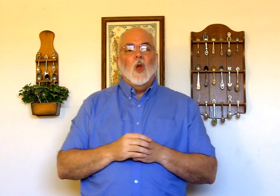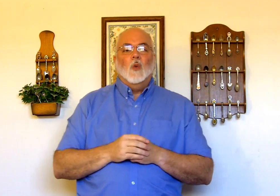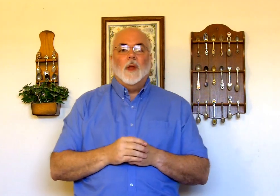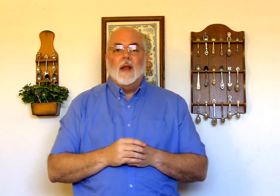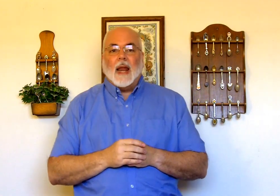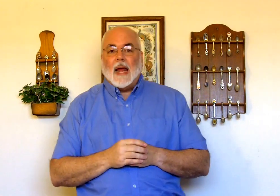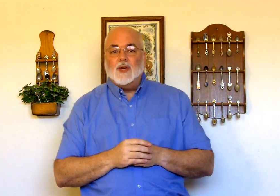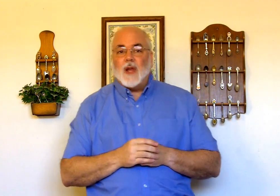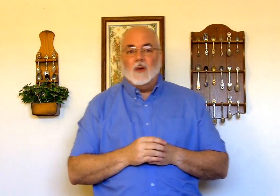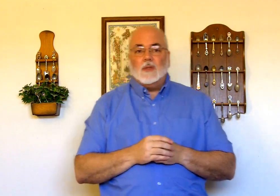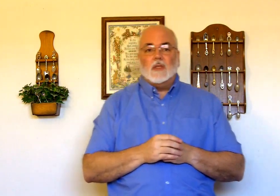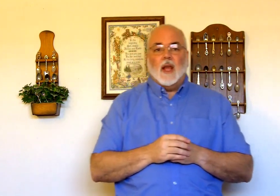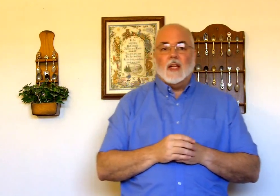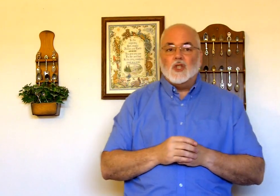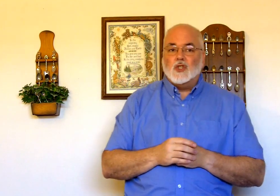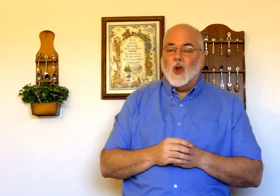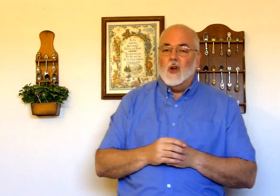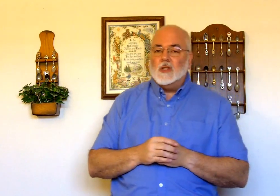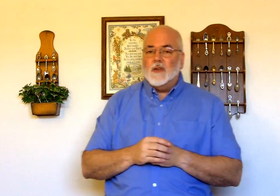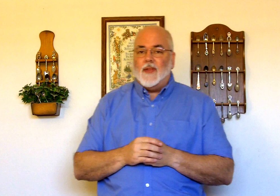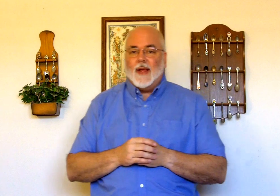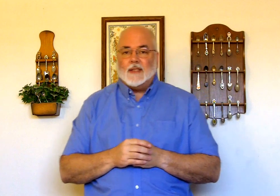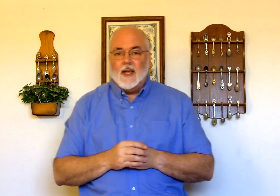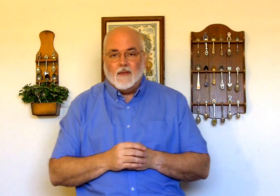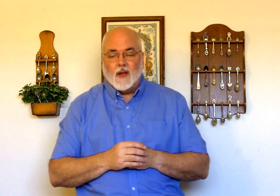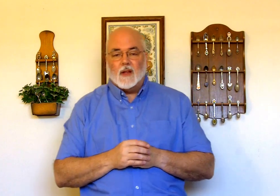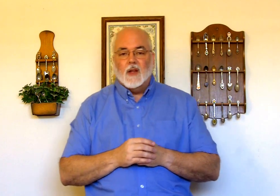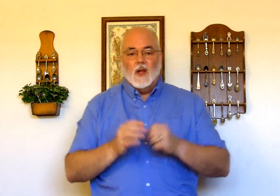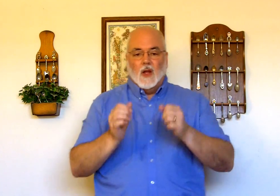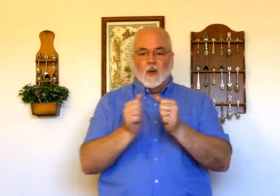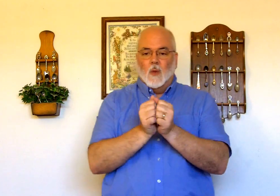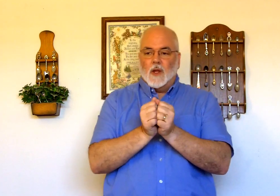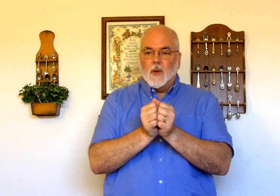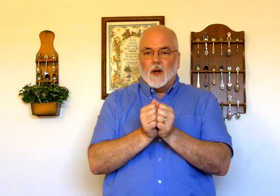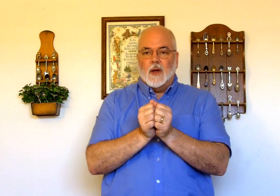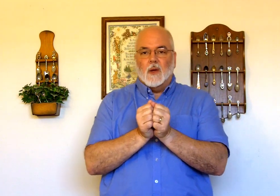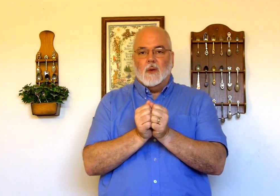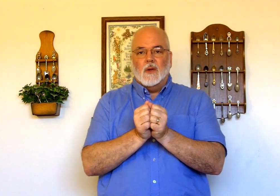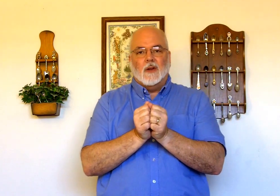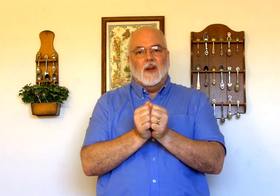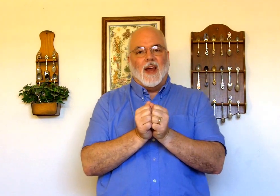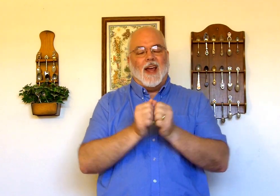With glad shouts and songs of thanksgiving. With we already know glad